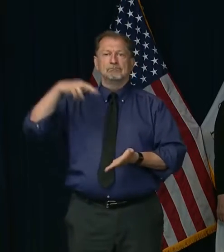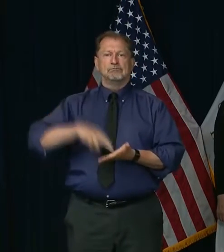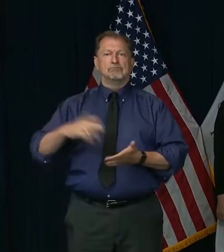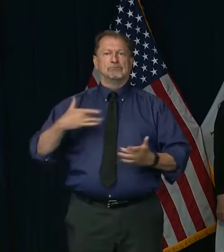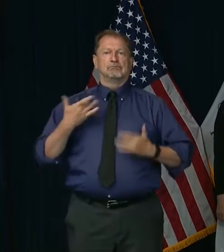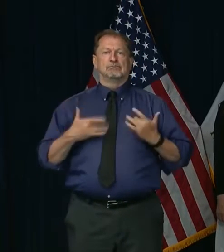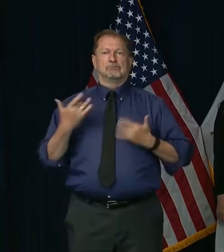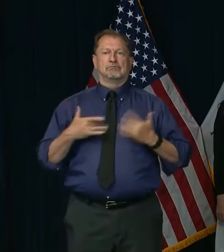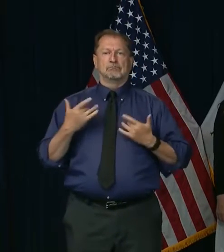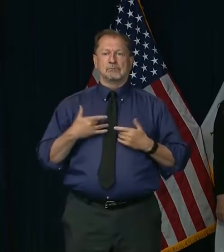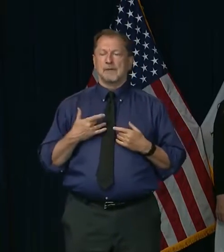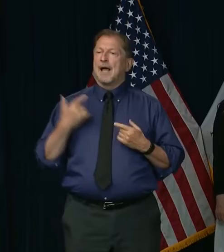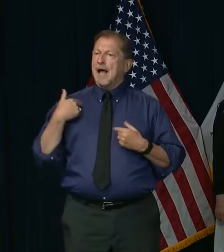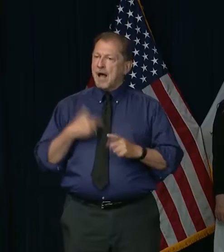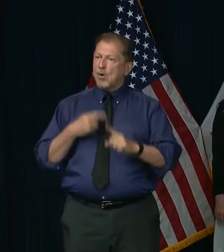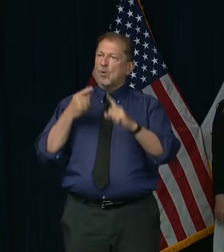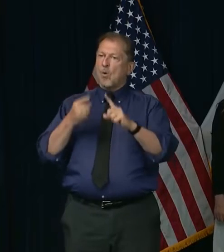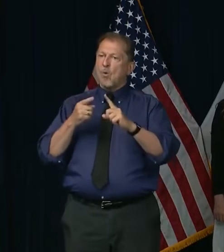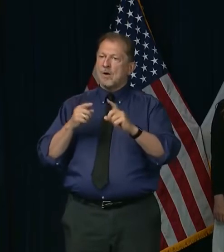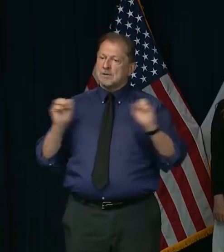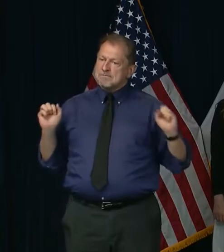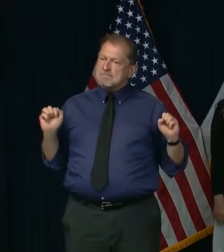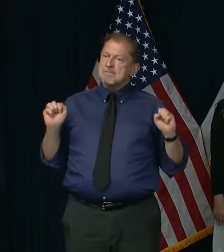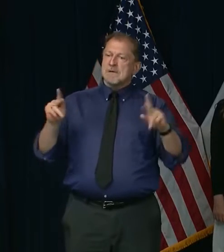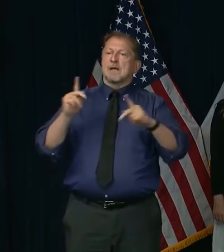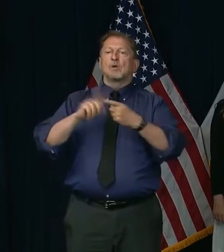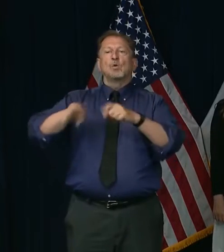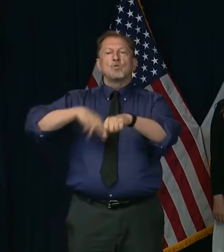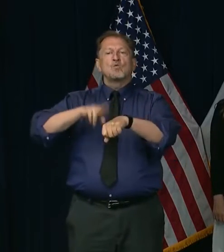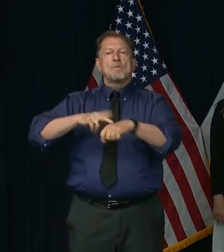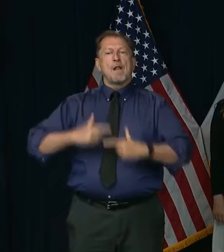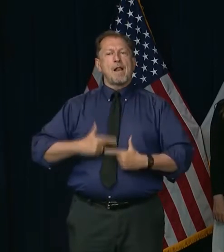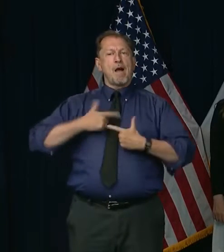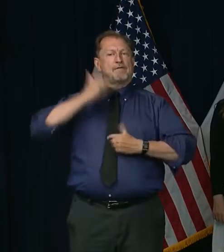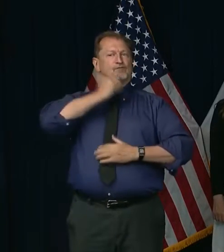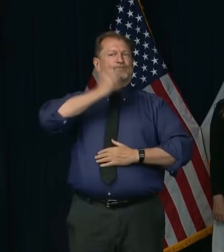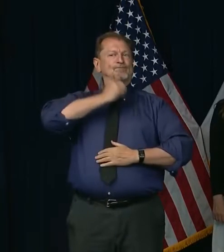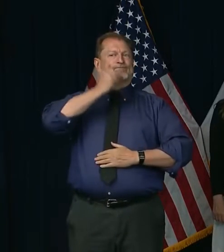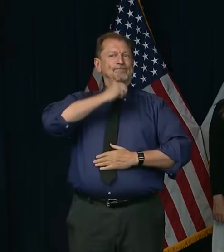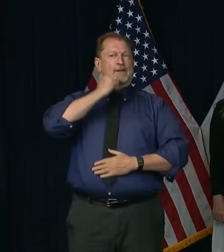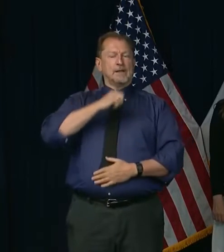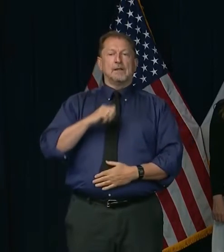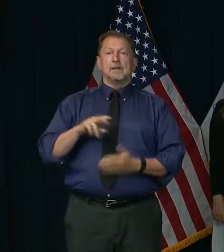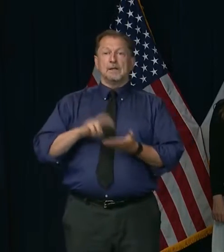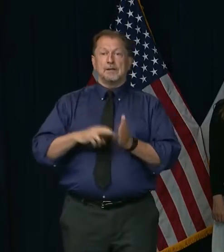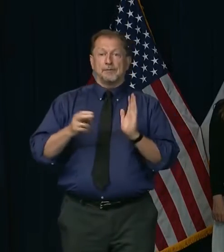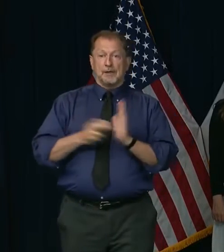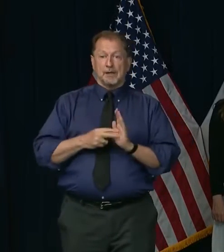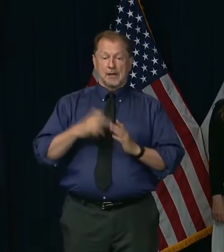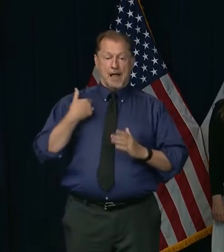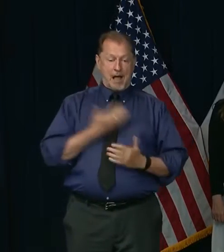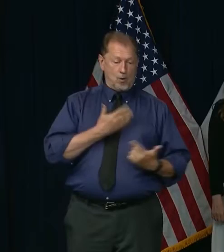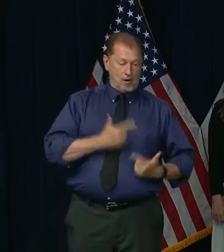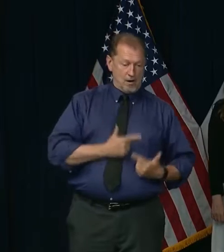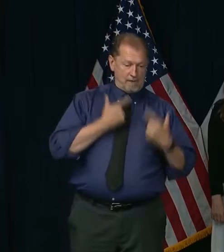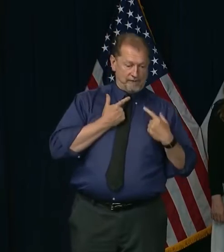We are trying to get back to our normal lives. We are going to coexist with COVID.